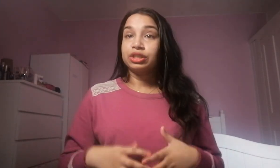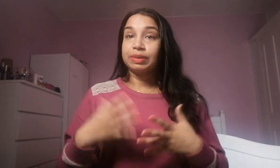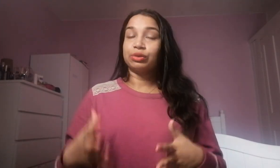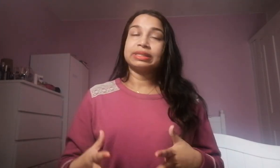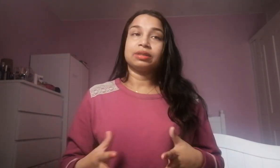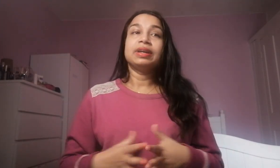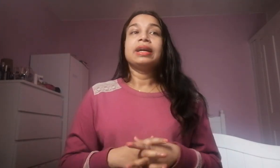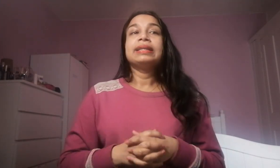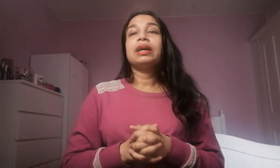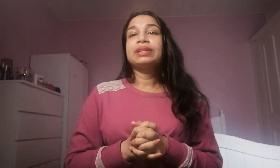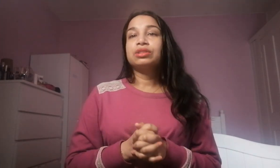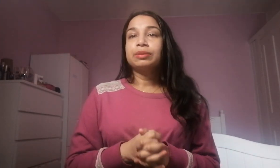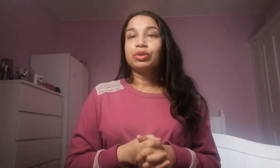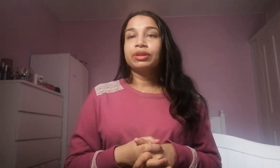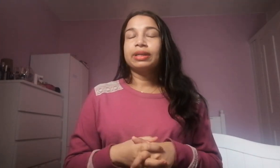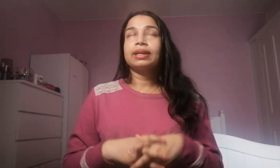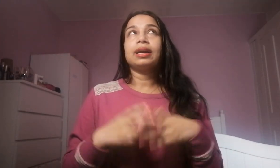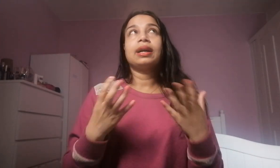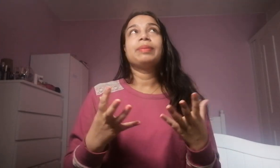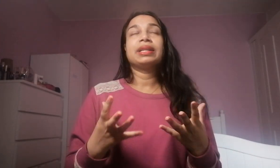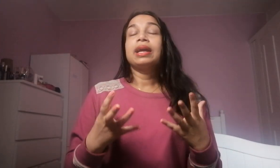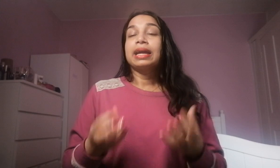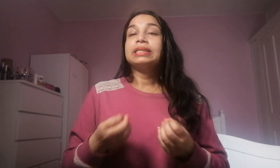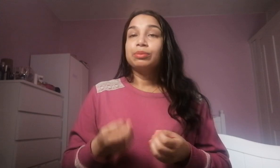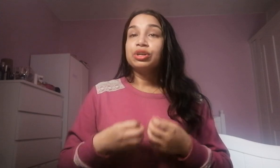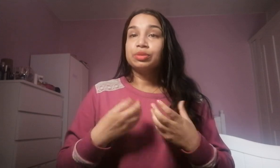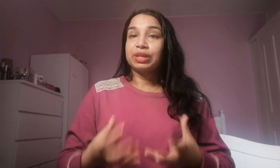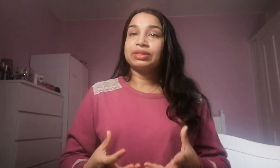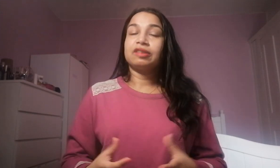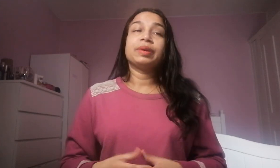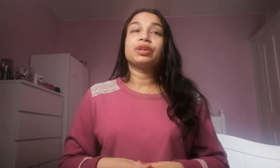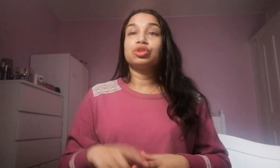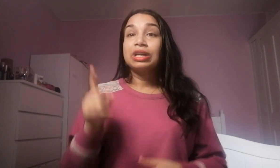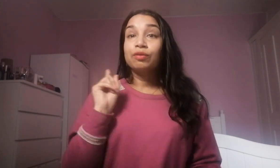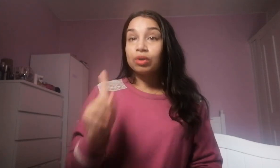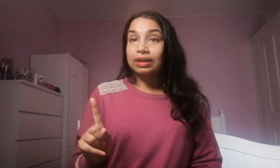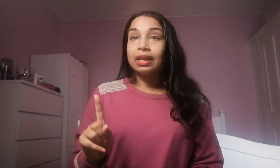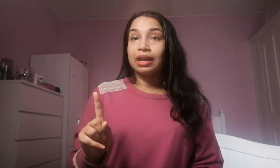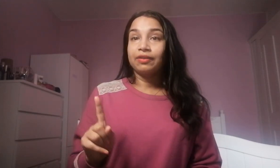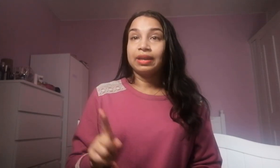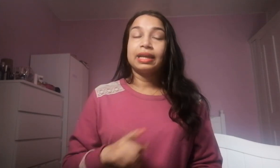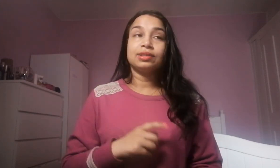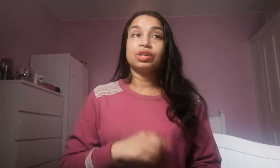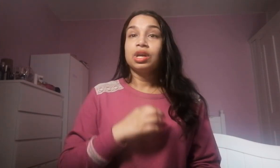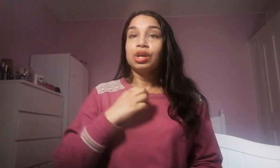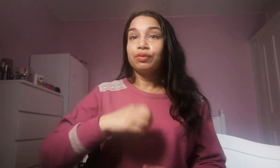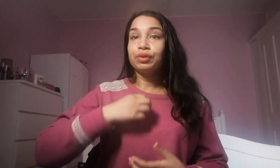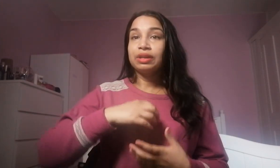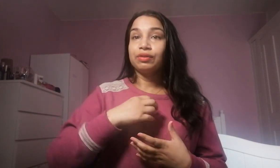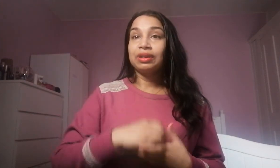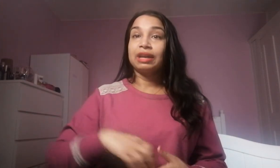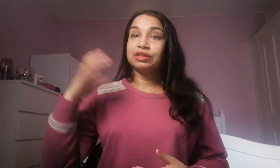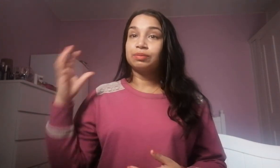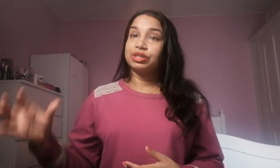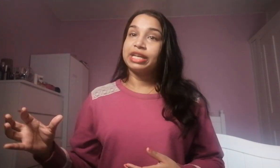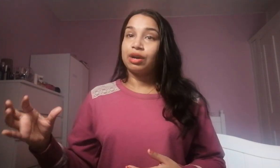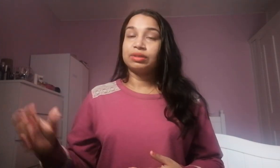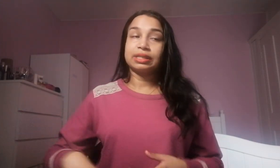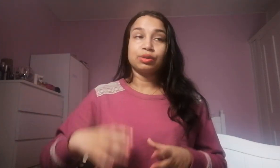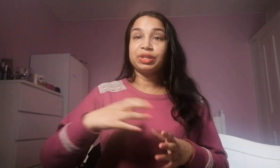to be yourself now it's not important I mean it's important to be yourself because you have one life here and if you live your life for somebody else and you're